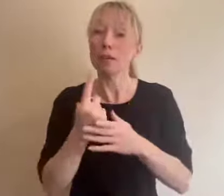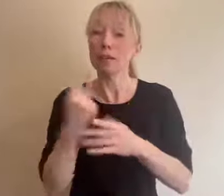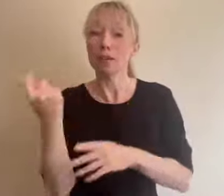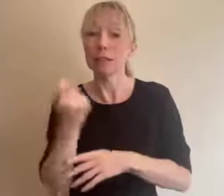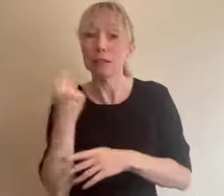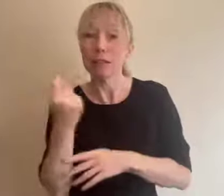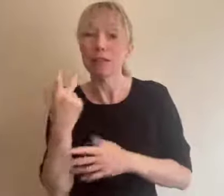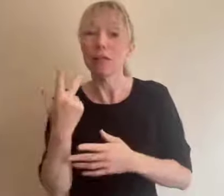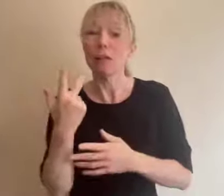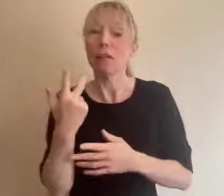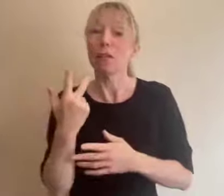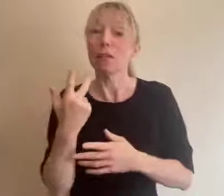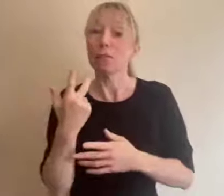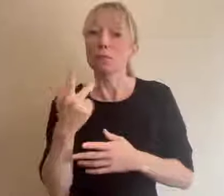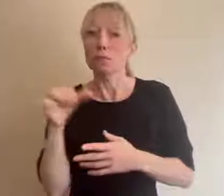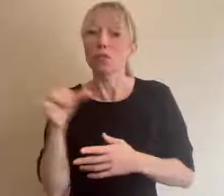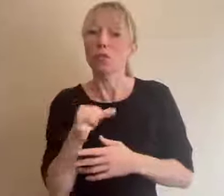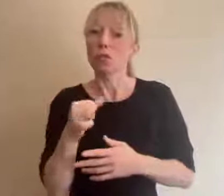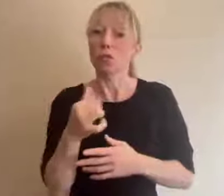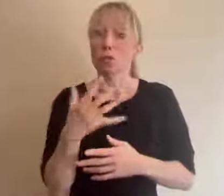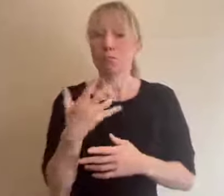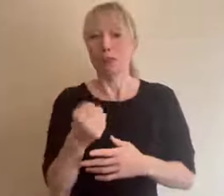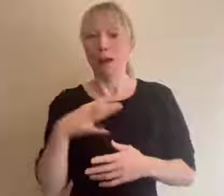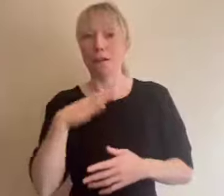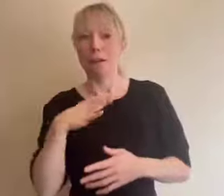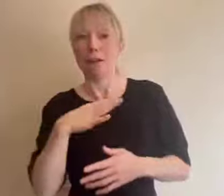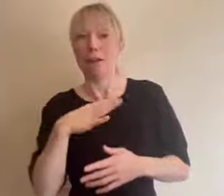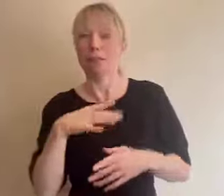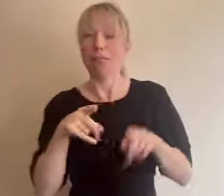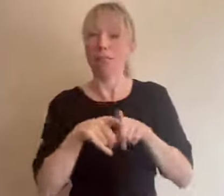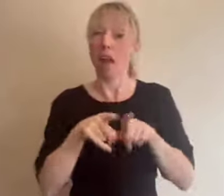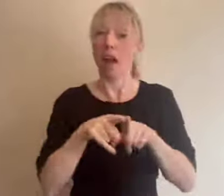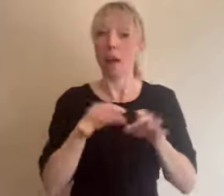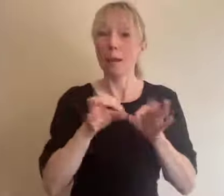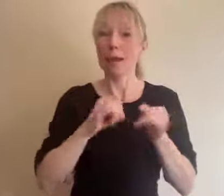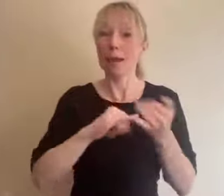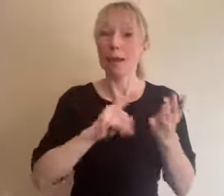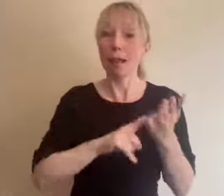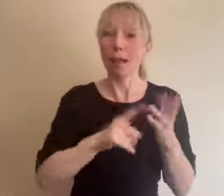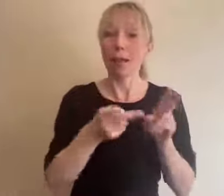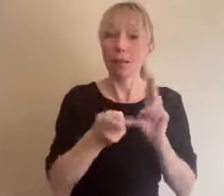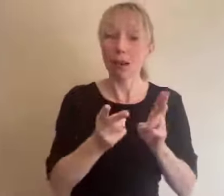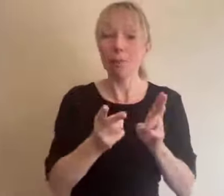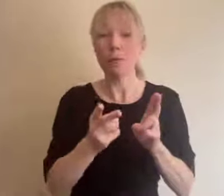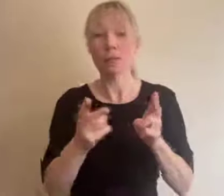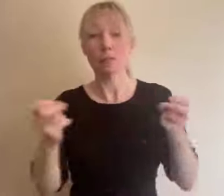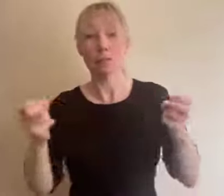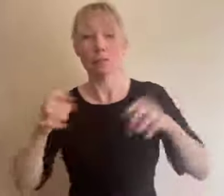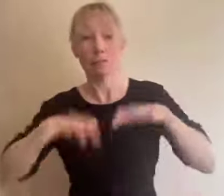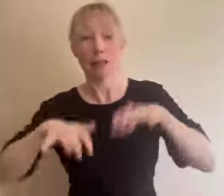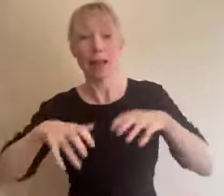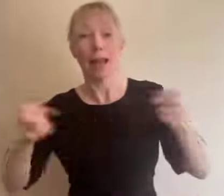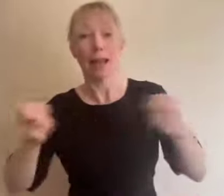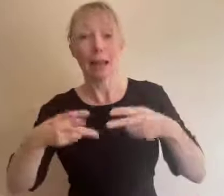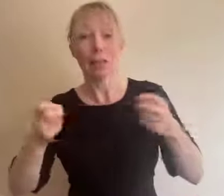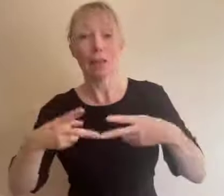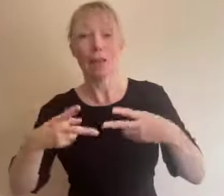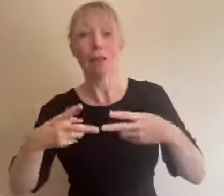-person event as well such as bsl interpreters captioners and rest bricks without these it would be